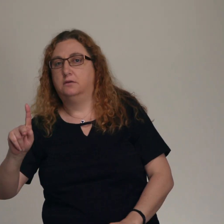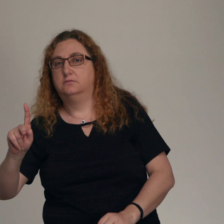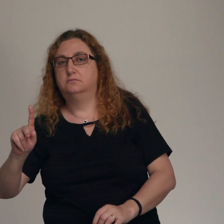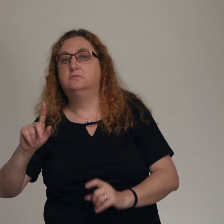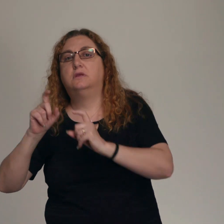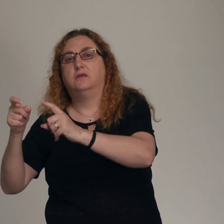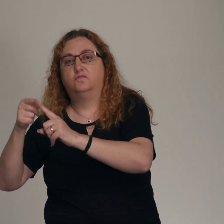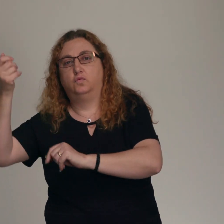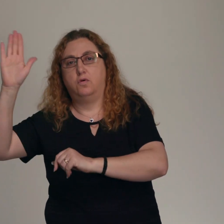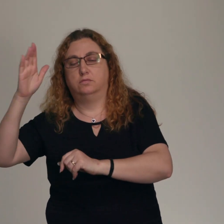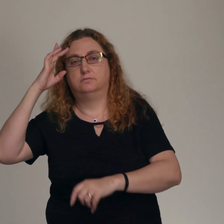relational fractures.